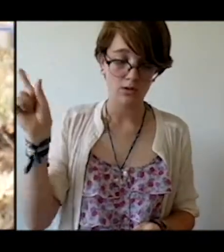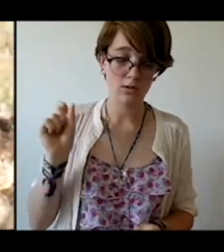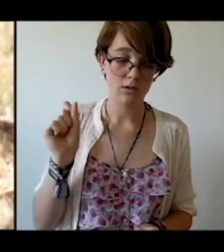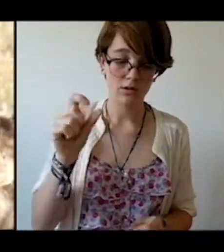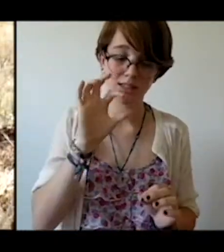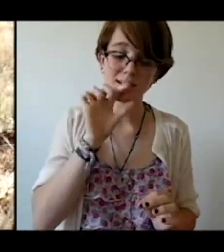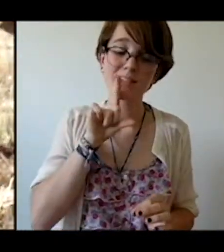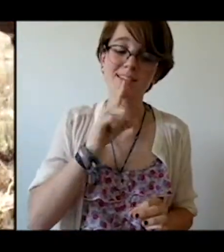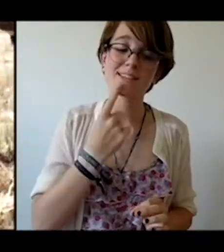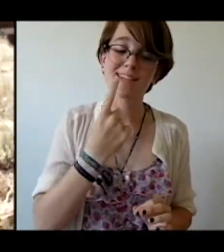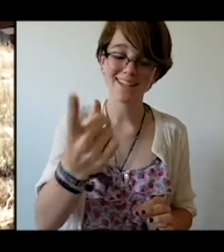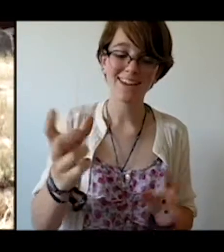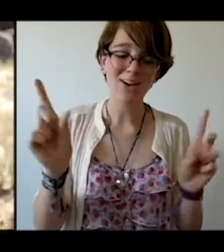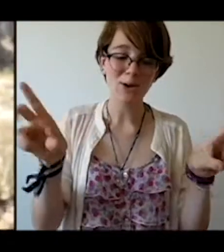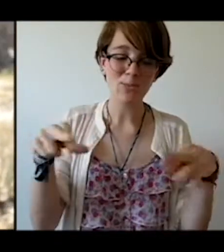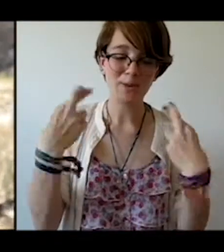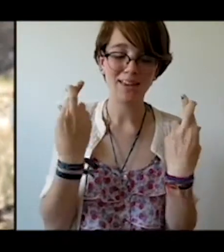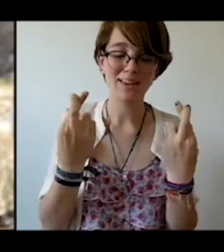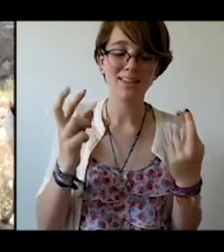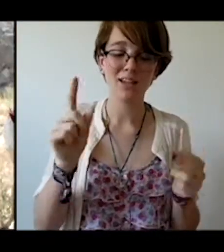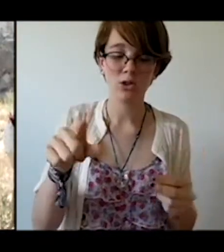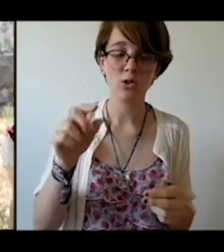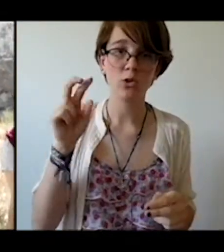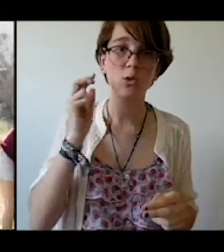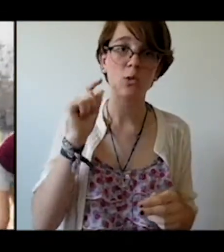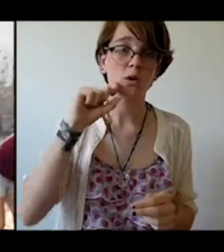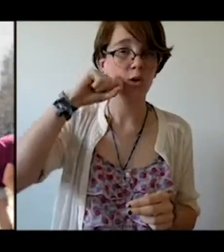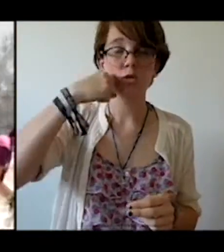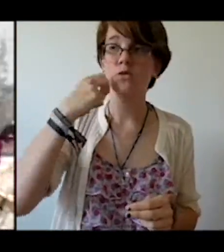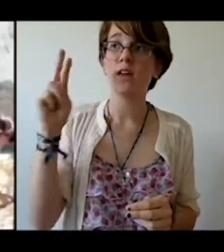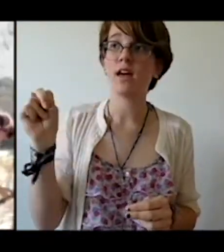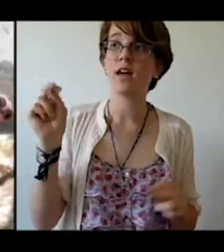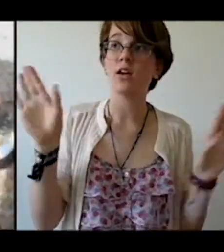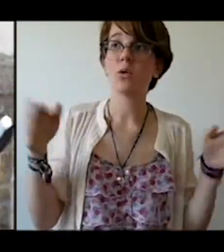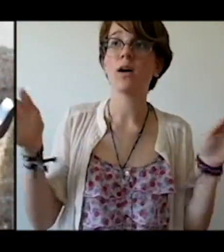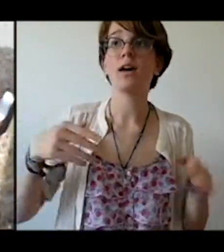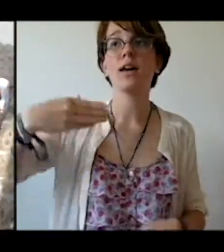Hoping that you won't fly away